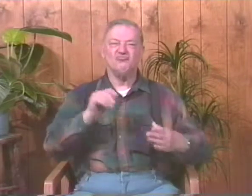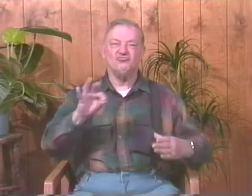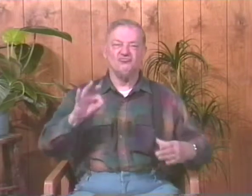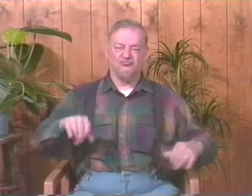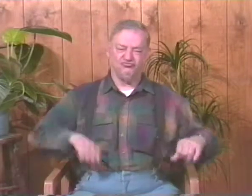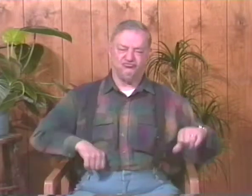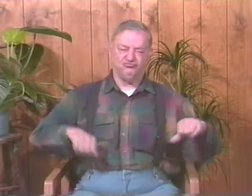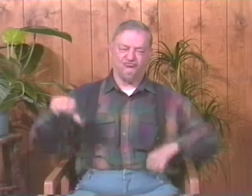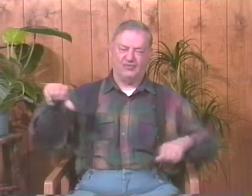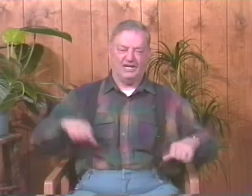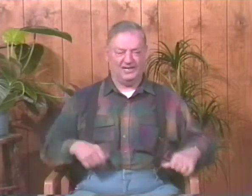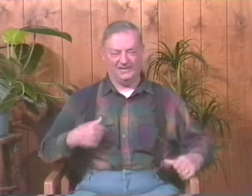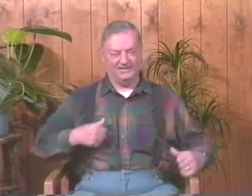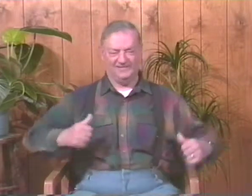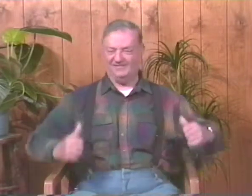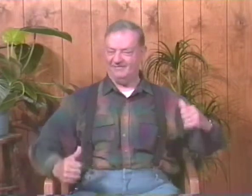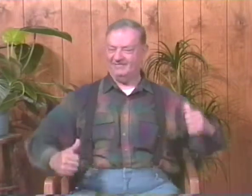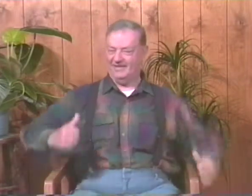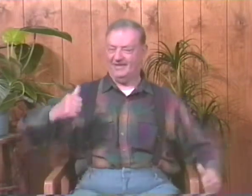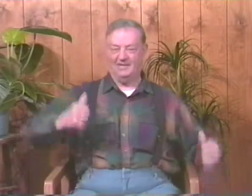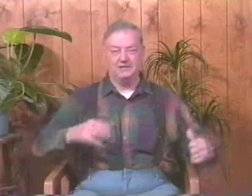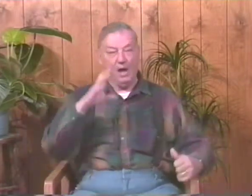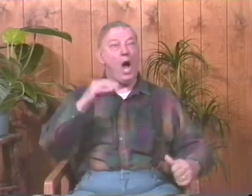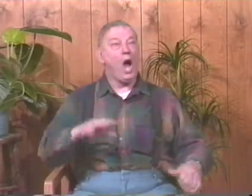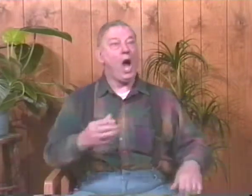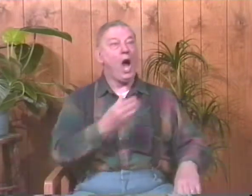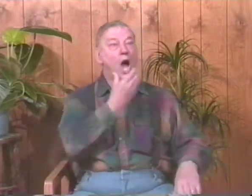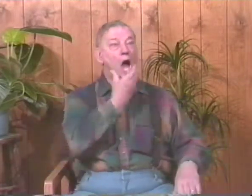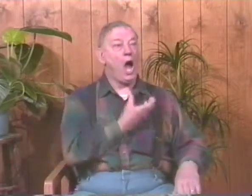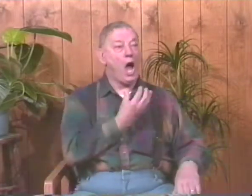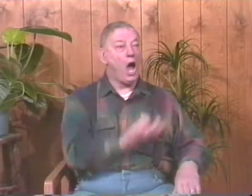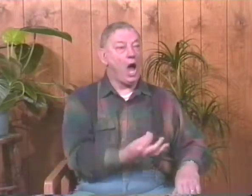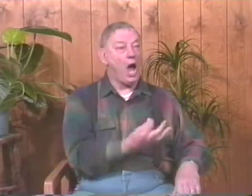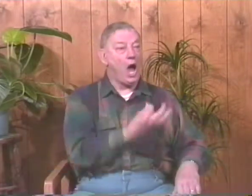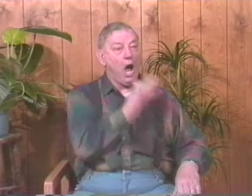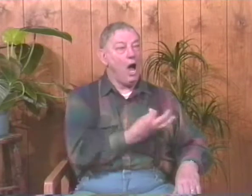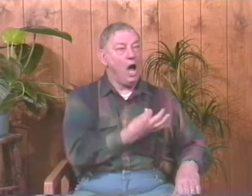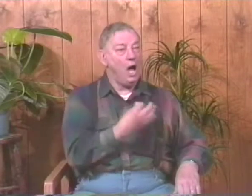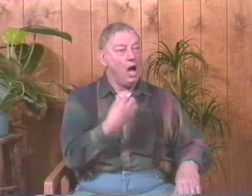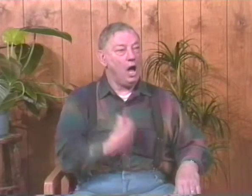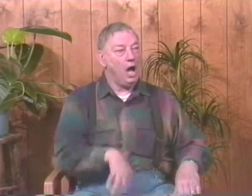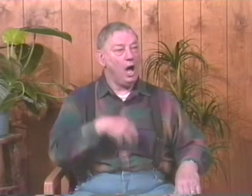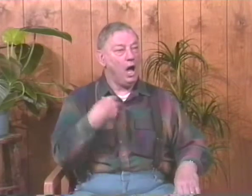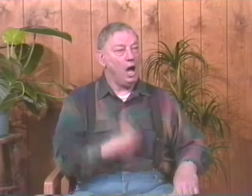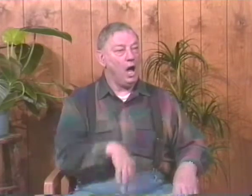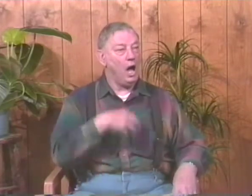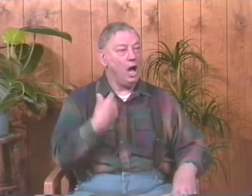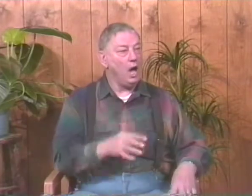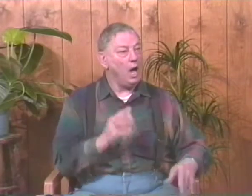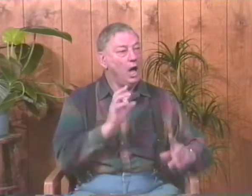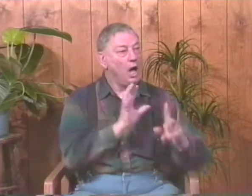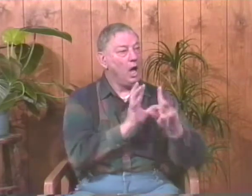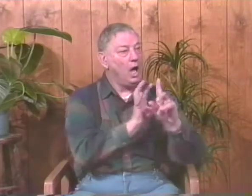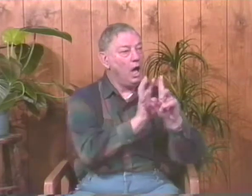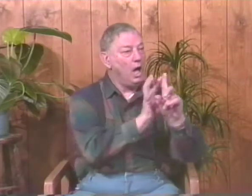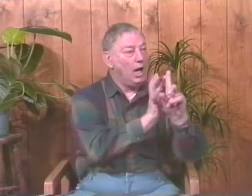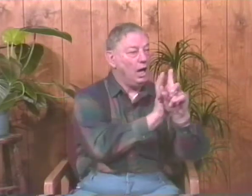I wanted to go through that boys who weren't playing football. I wore this old, ugly uniform, and the boys were thinking, oh, look at him. He got to play